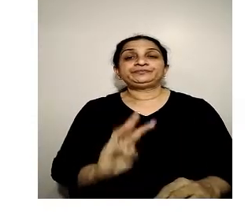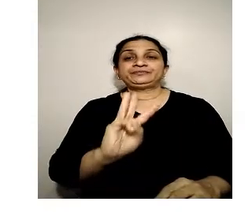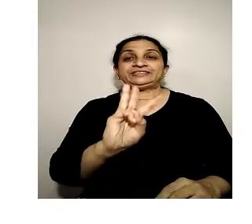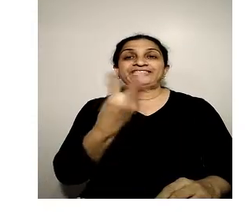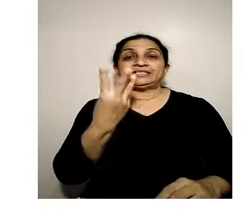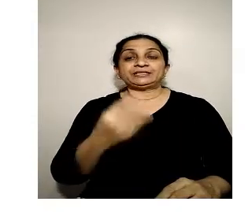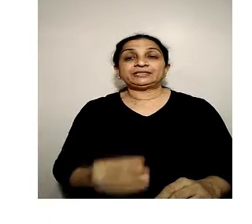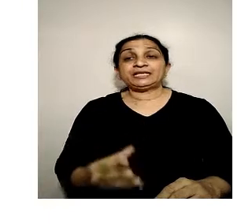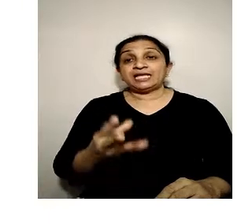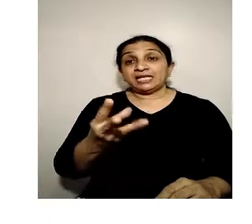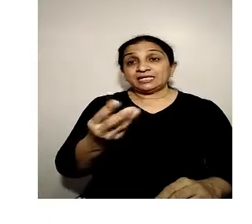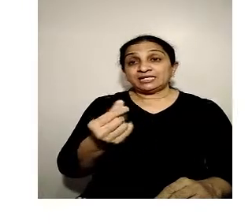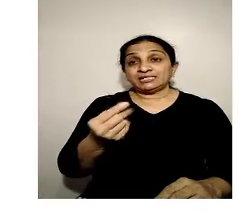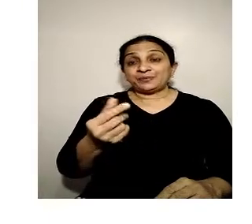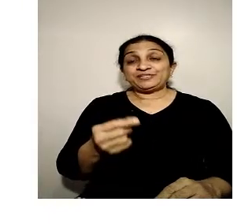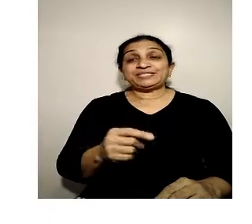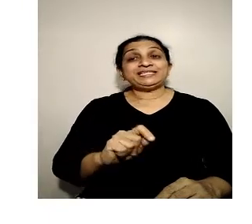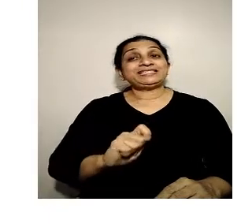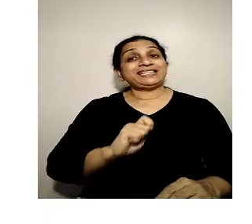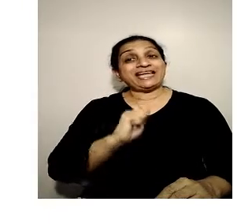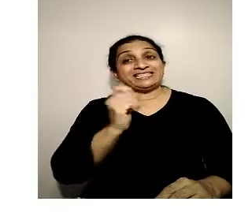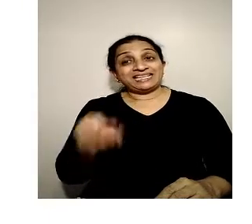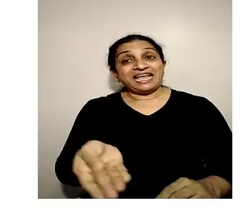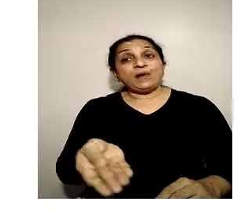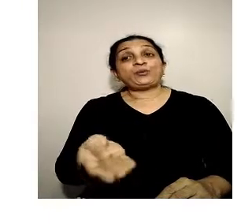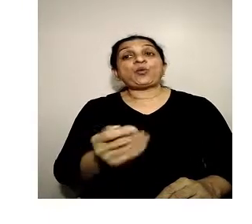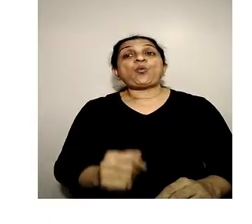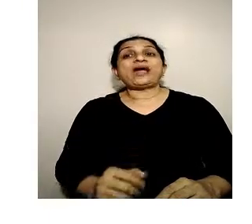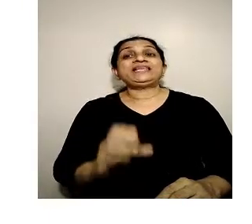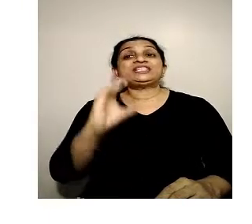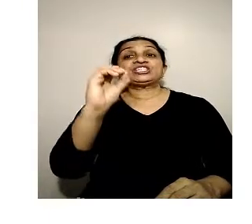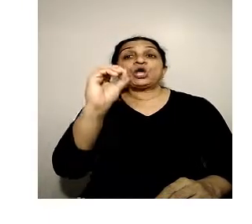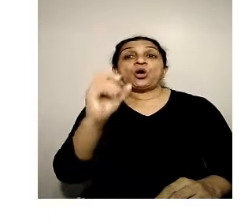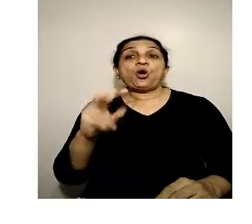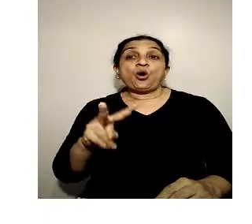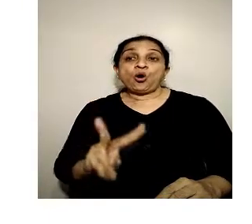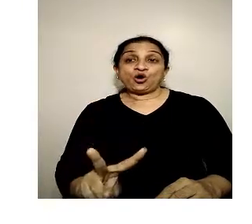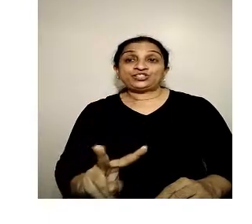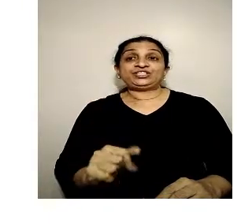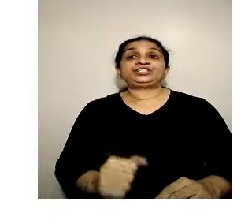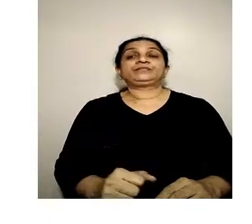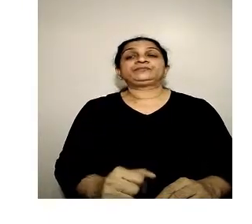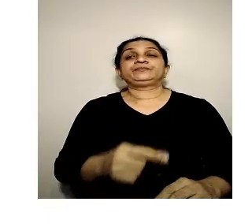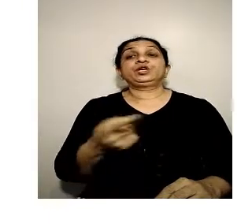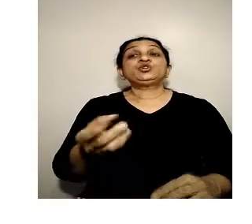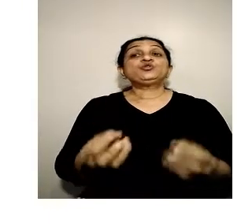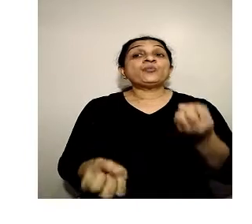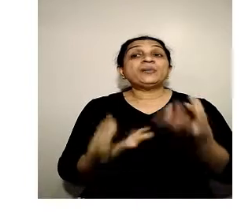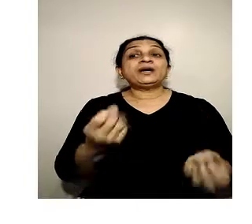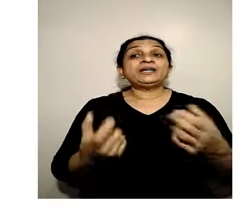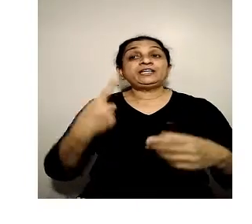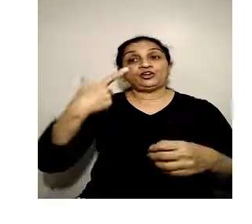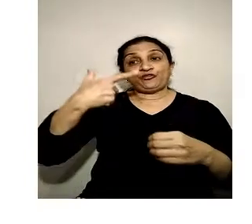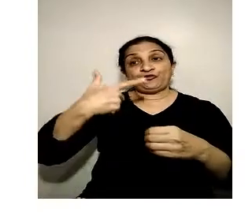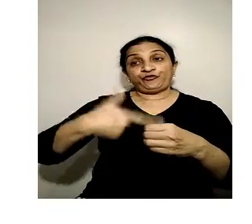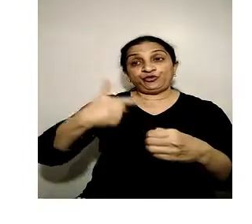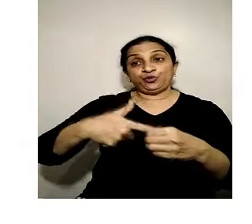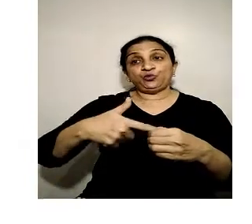Third the substance that provides oxygen to burn fuel